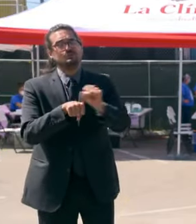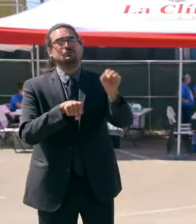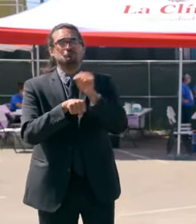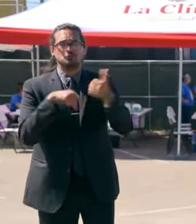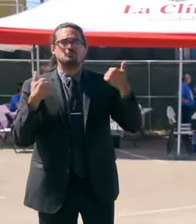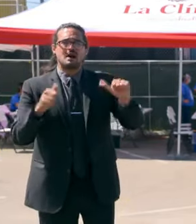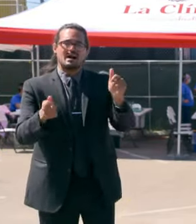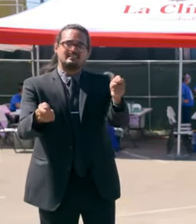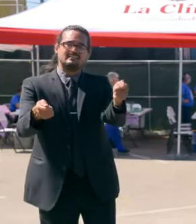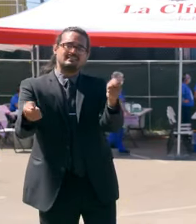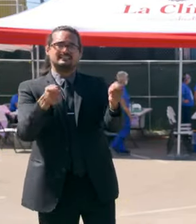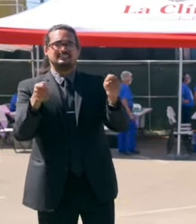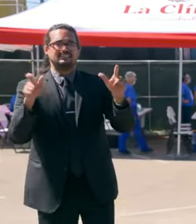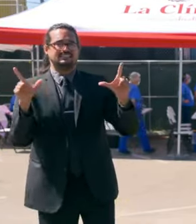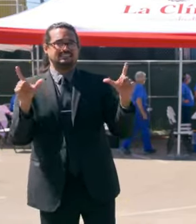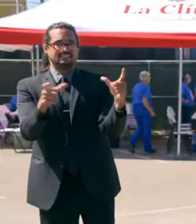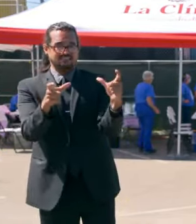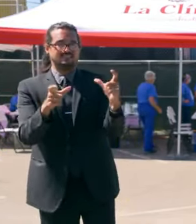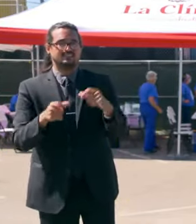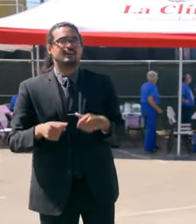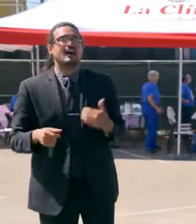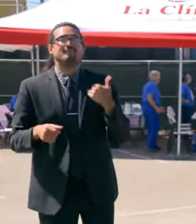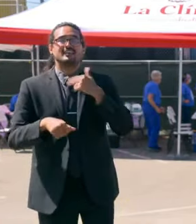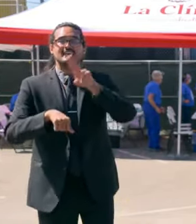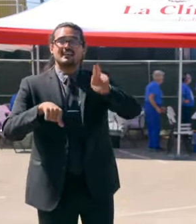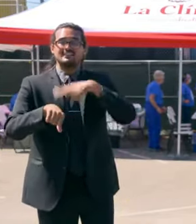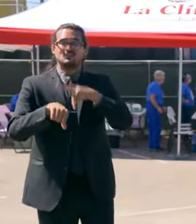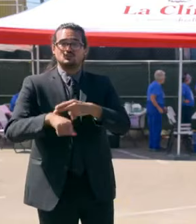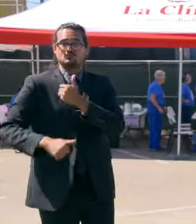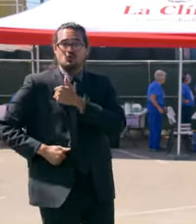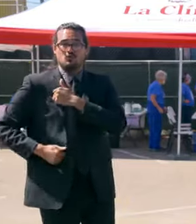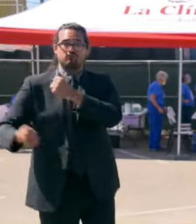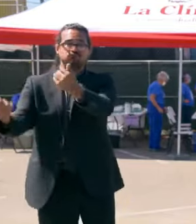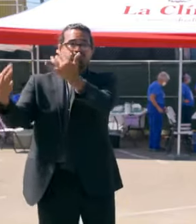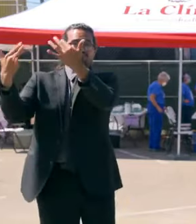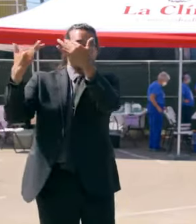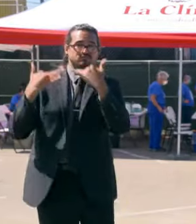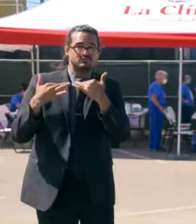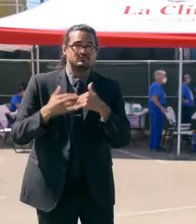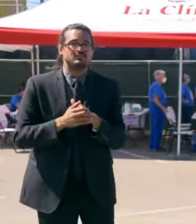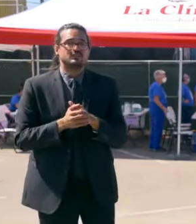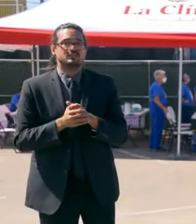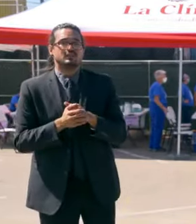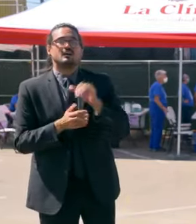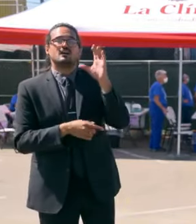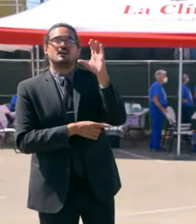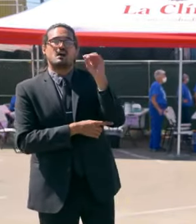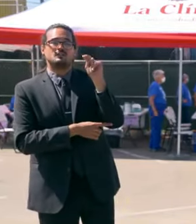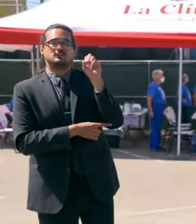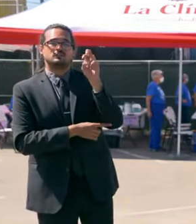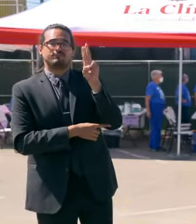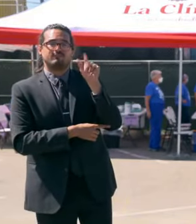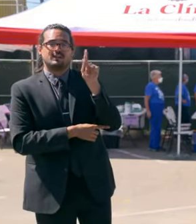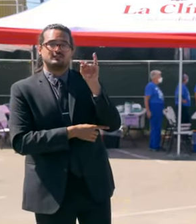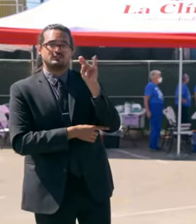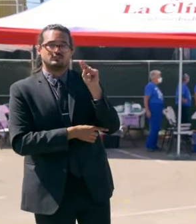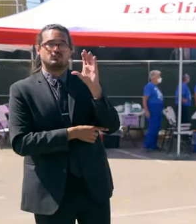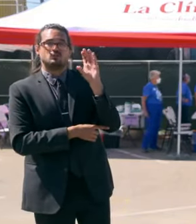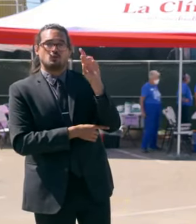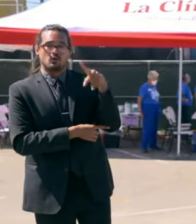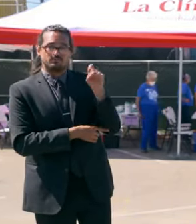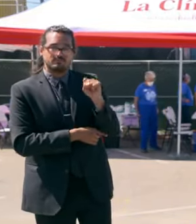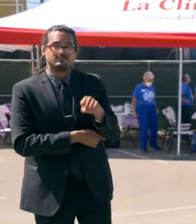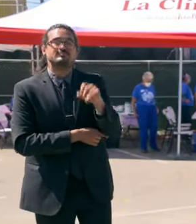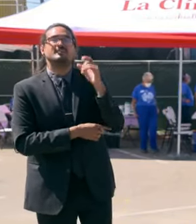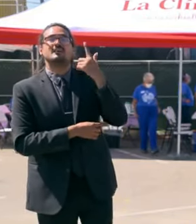We've got National Guardsmen out there, conservation crew folks out there, CDCR has folks out there. So we're putting everything we can on